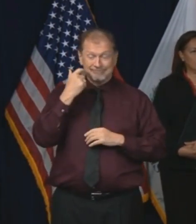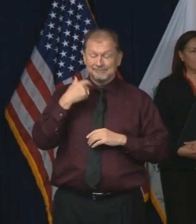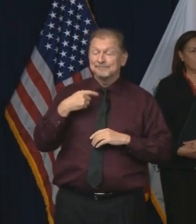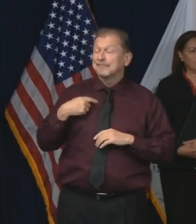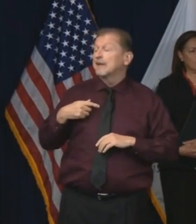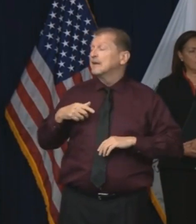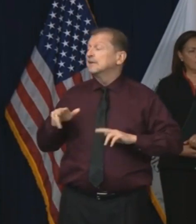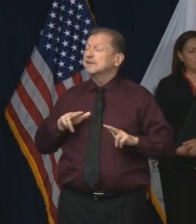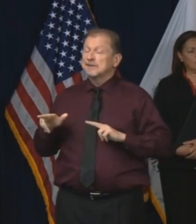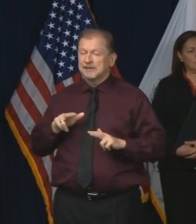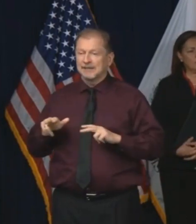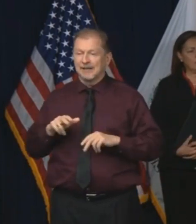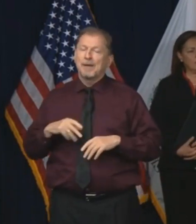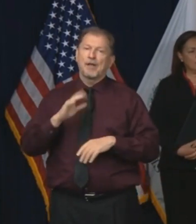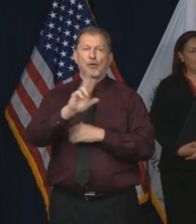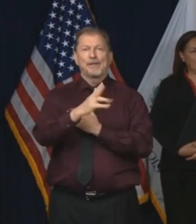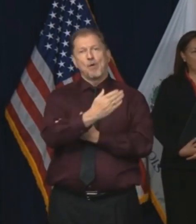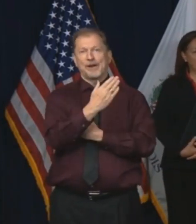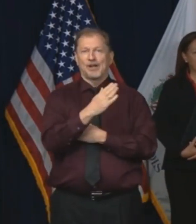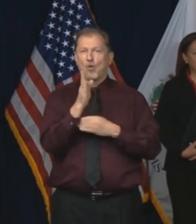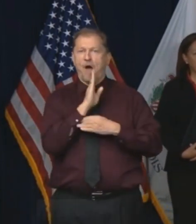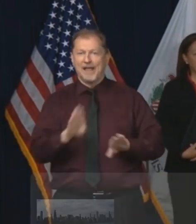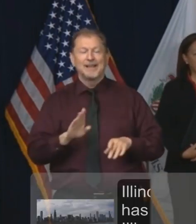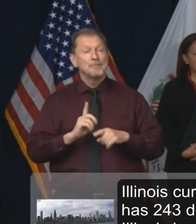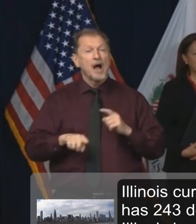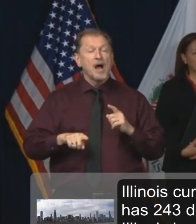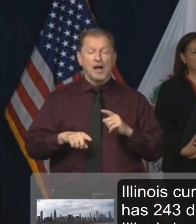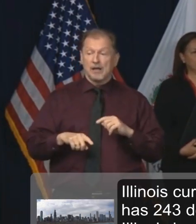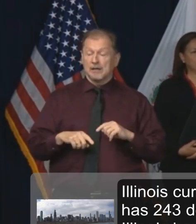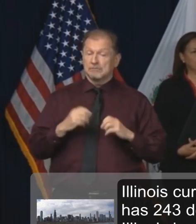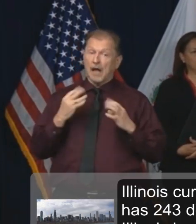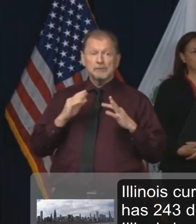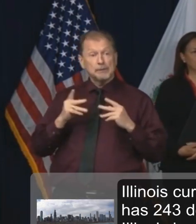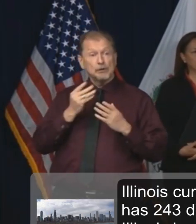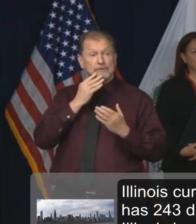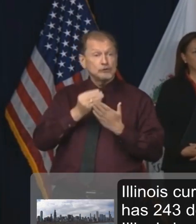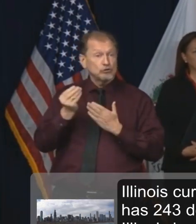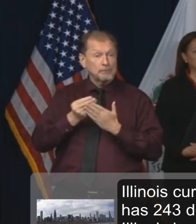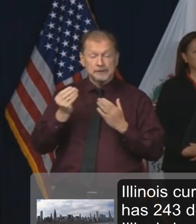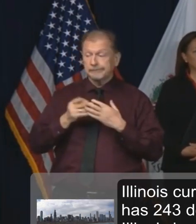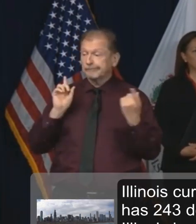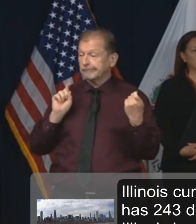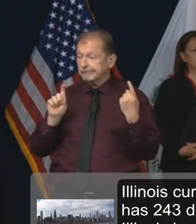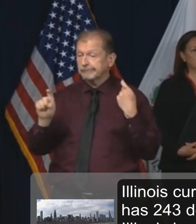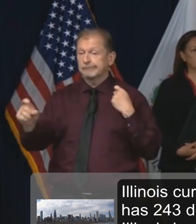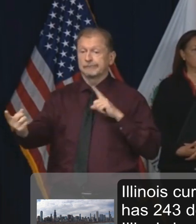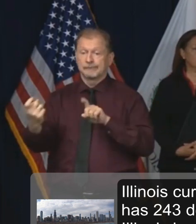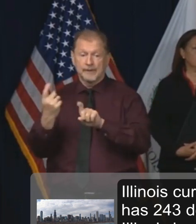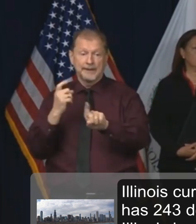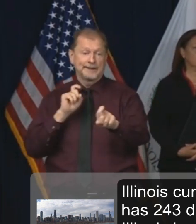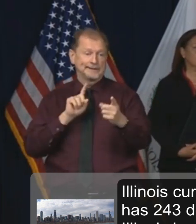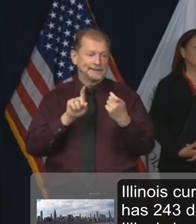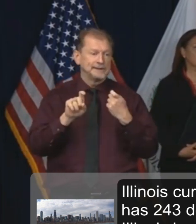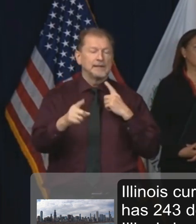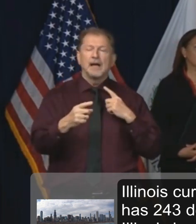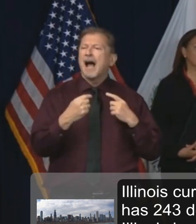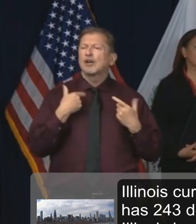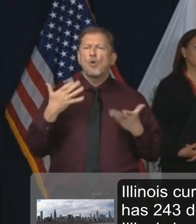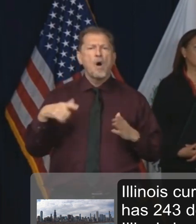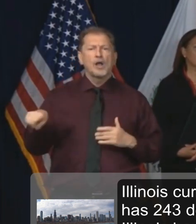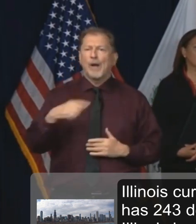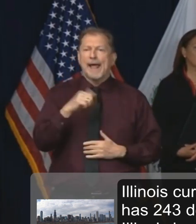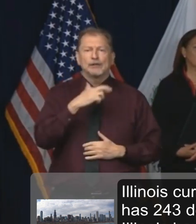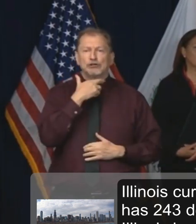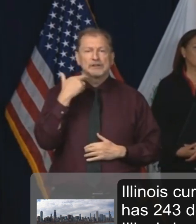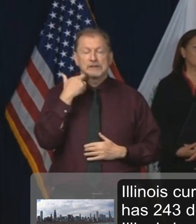know, three in the morning, you know, you're running into a fair number of people. There's no reason to take any risks. And